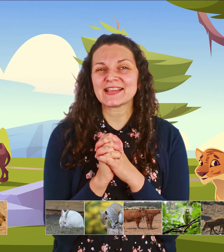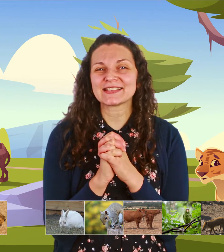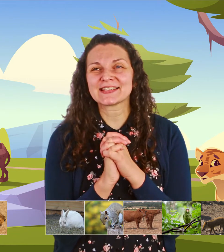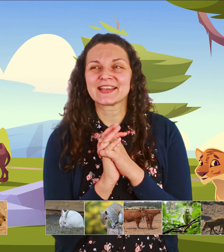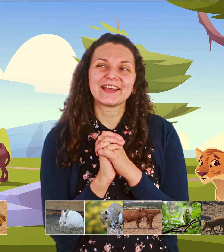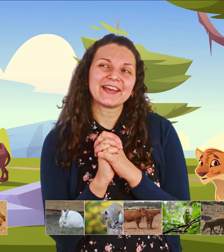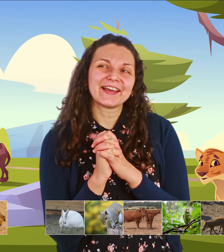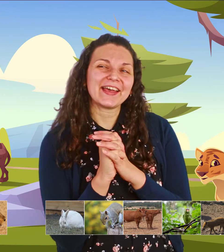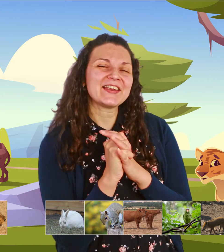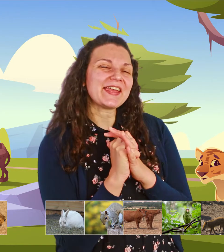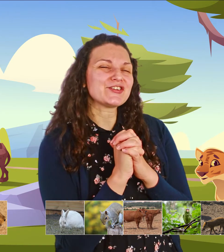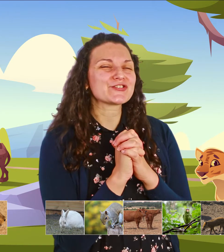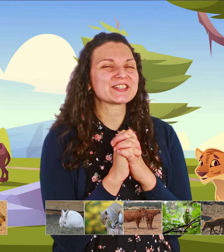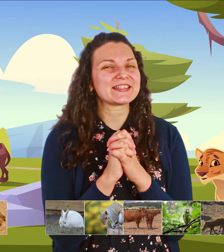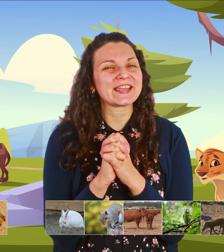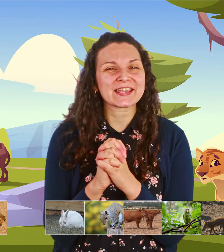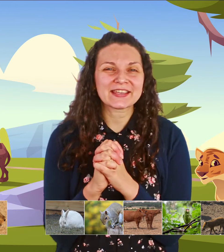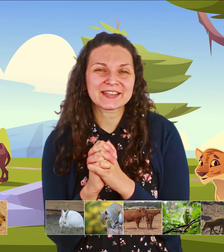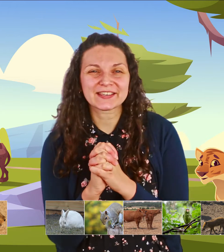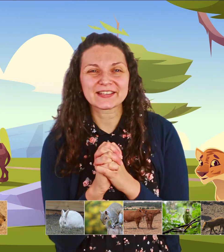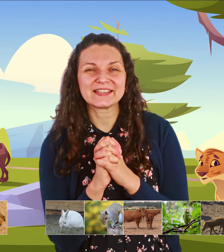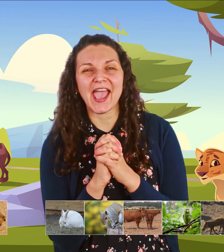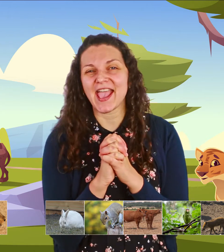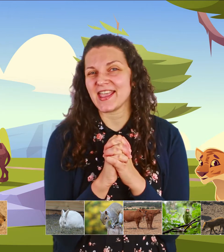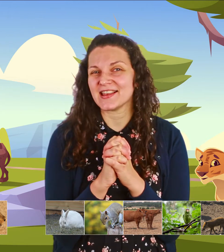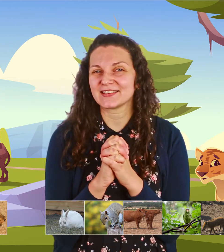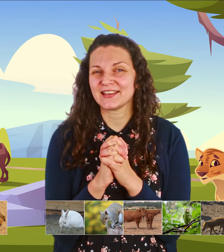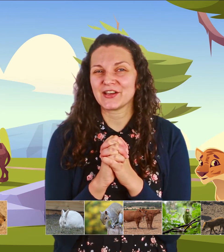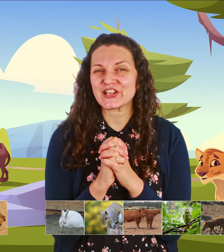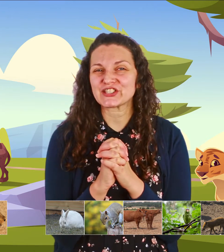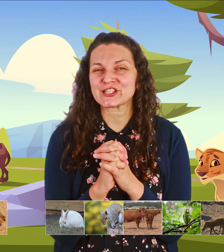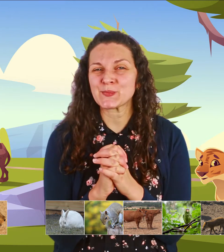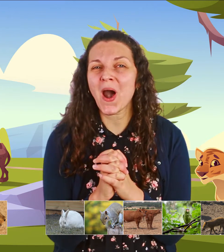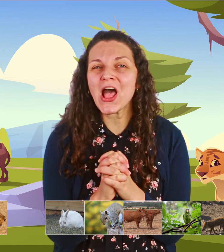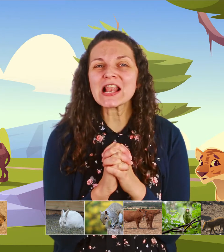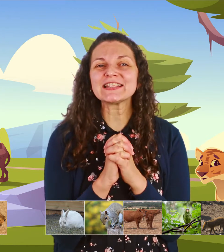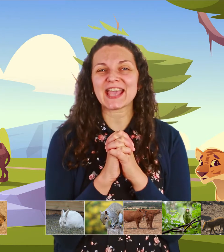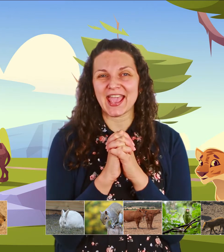an interesting tail a small tail